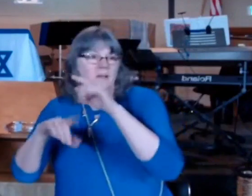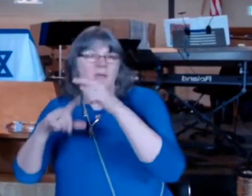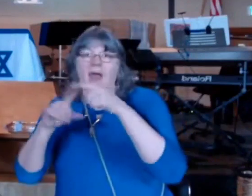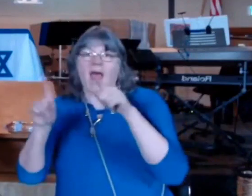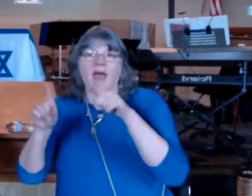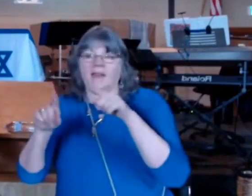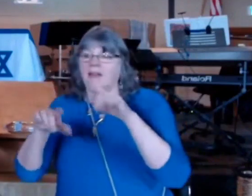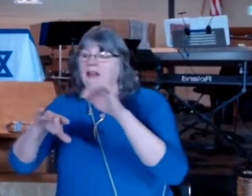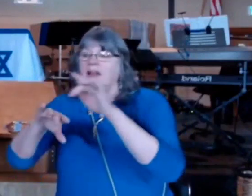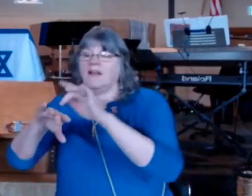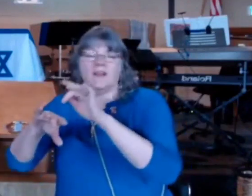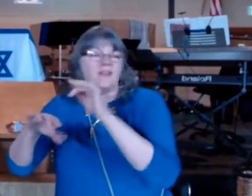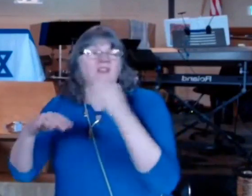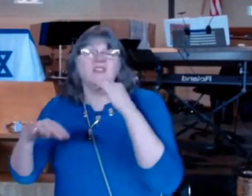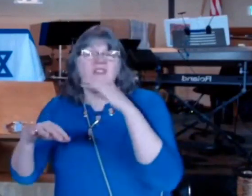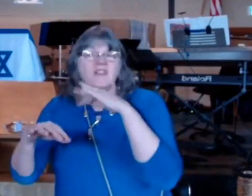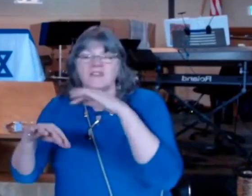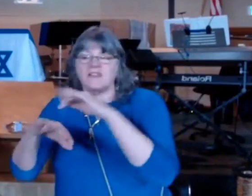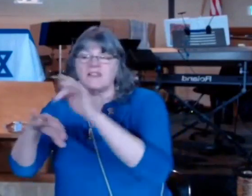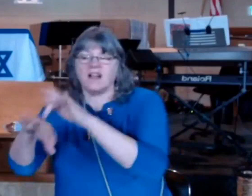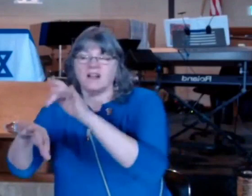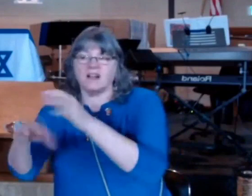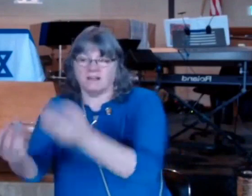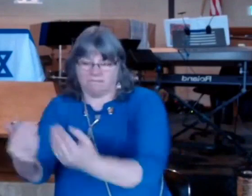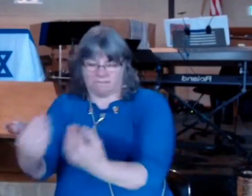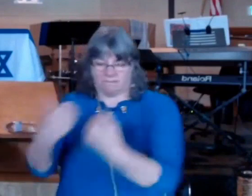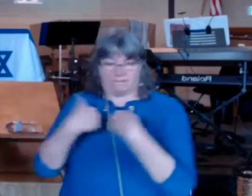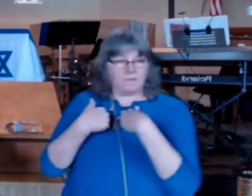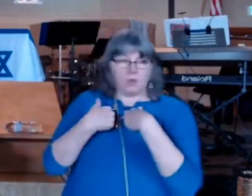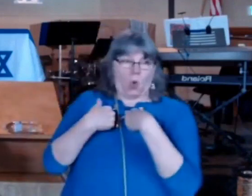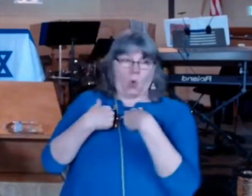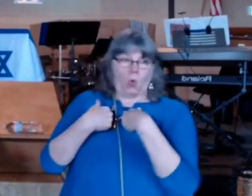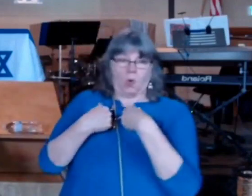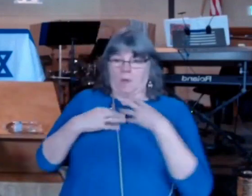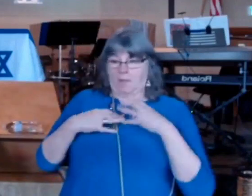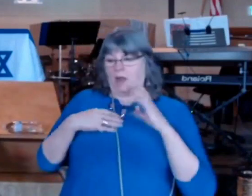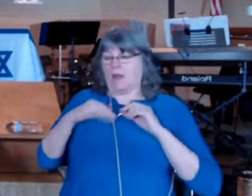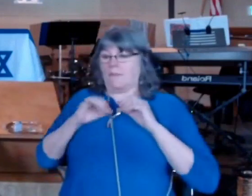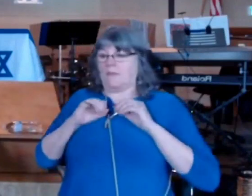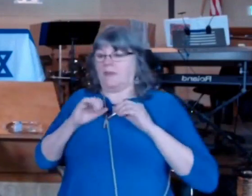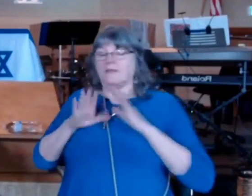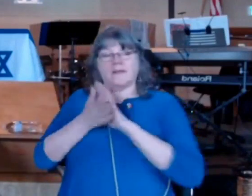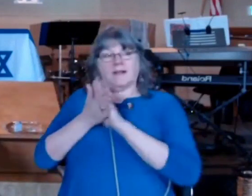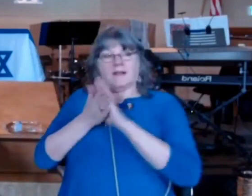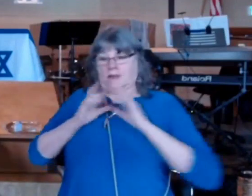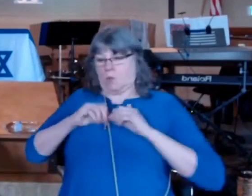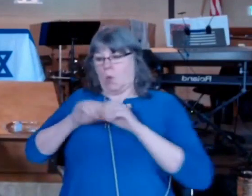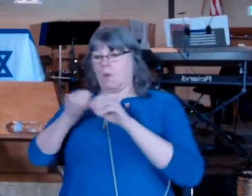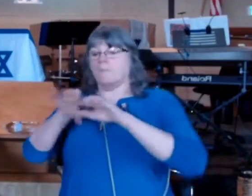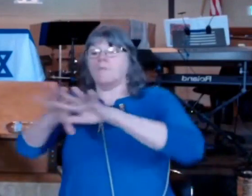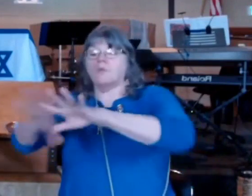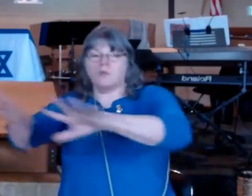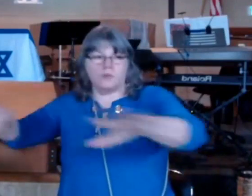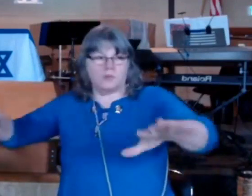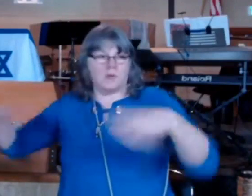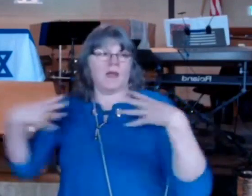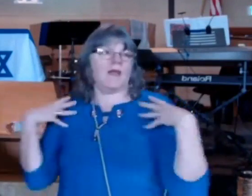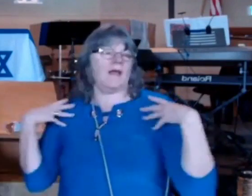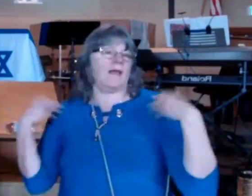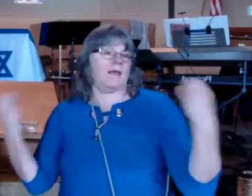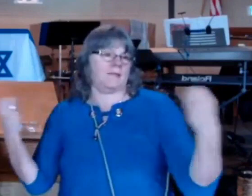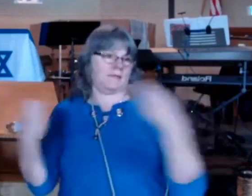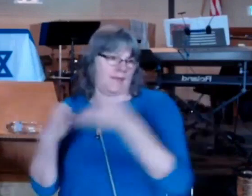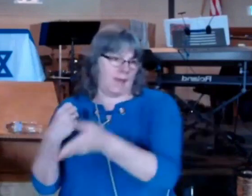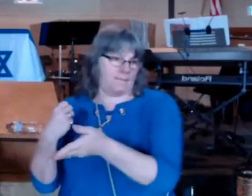it brings the opposite instead of him being dirty by the outcasts he cleans